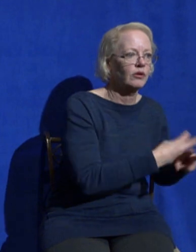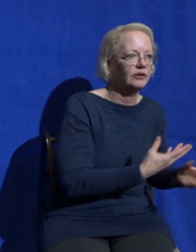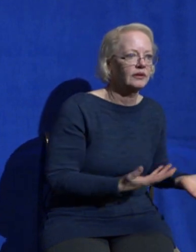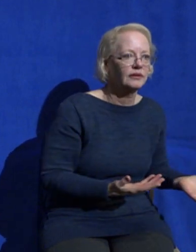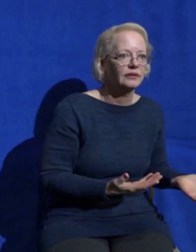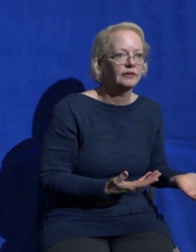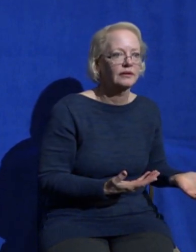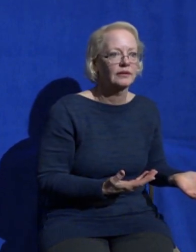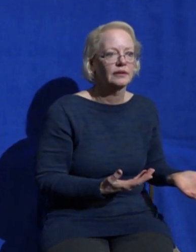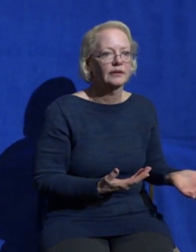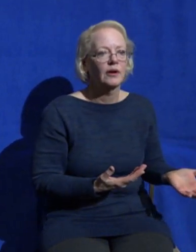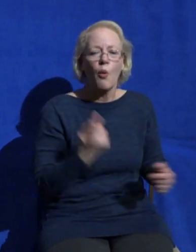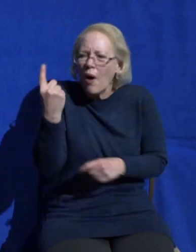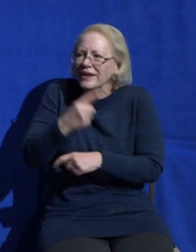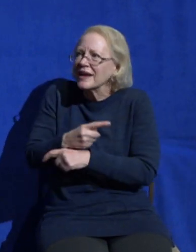than they have when they're weighing and growing about